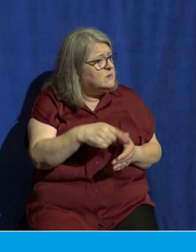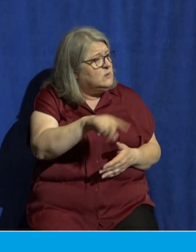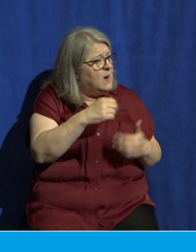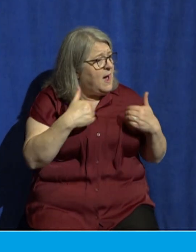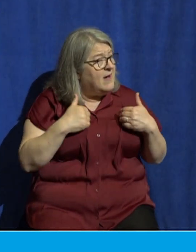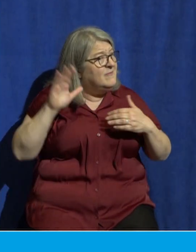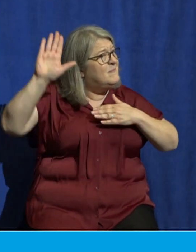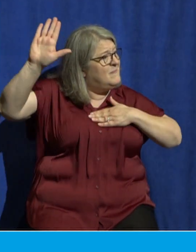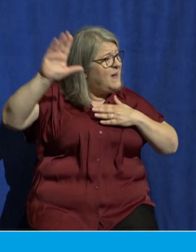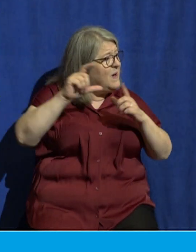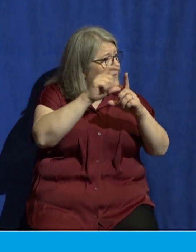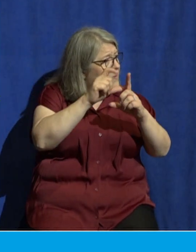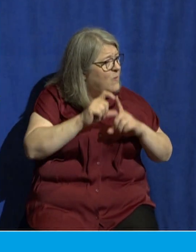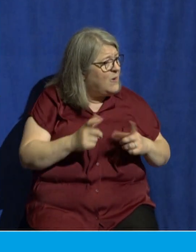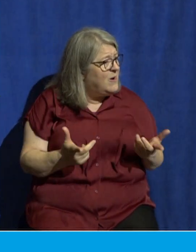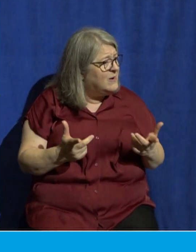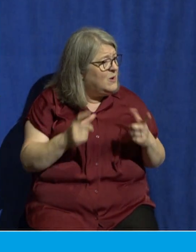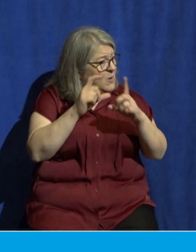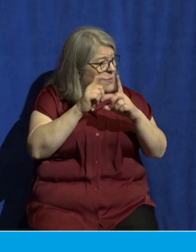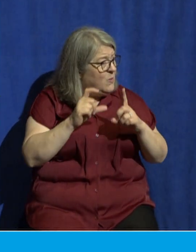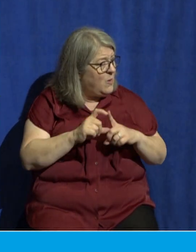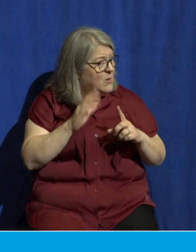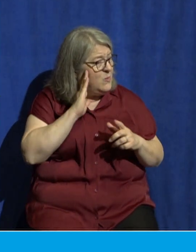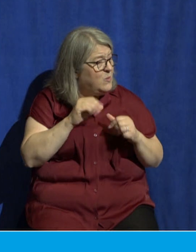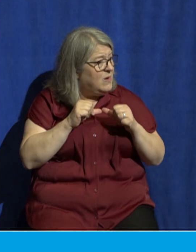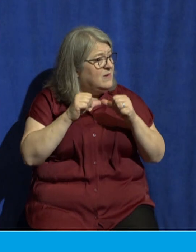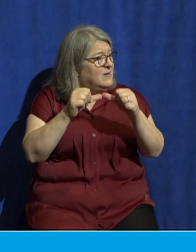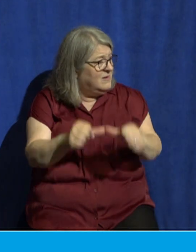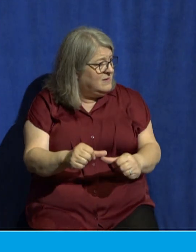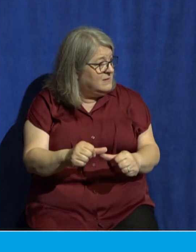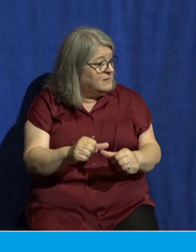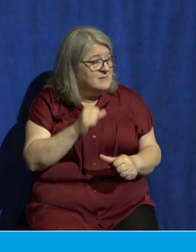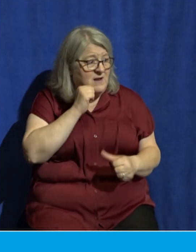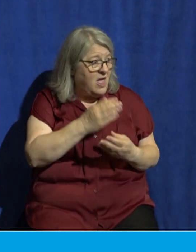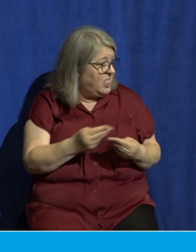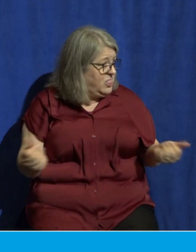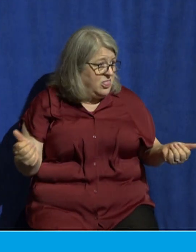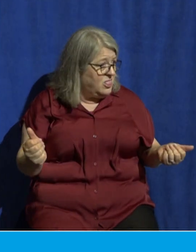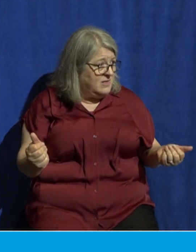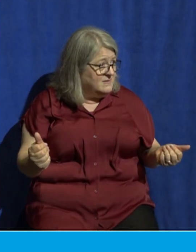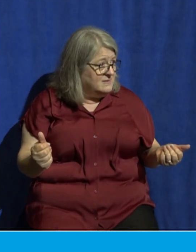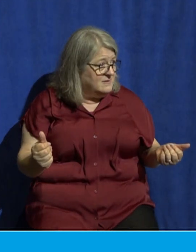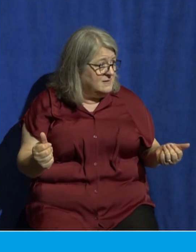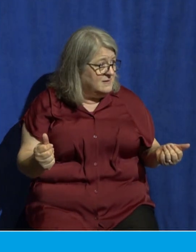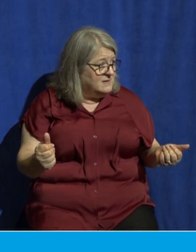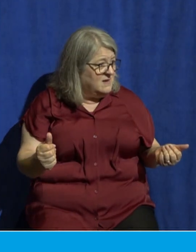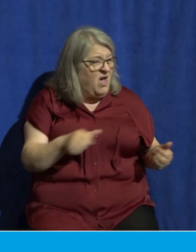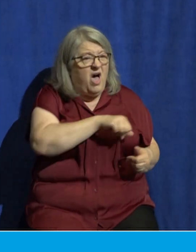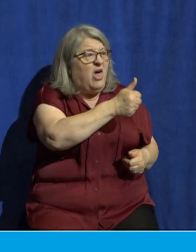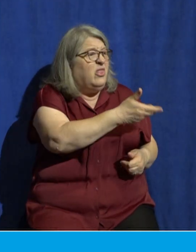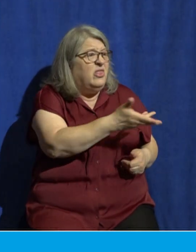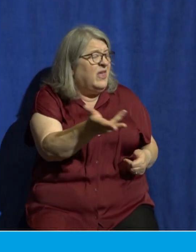and earth will pass away but my words will not pass away all these other things will prove to be